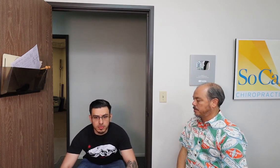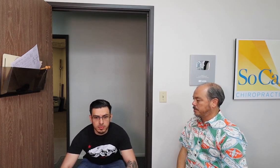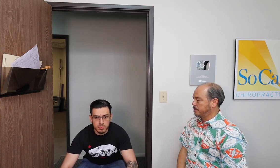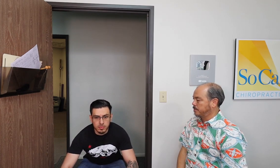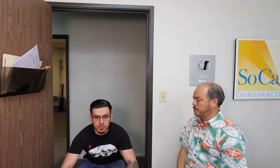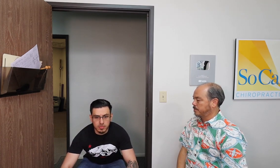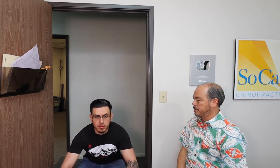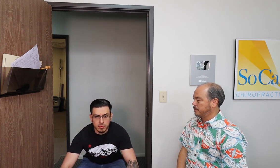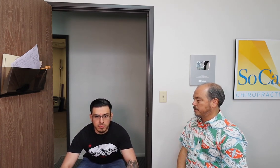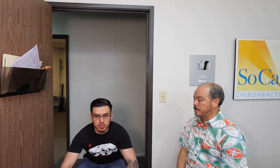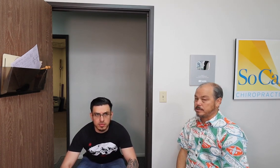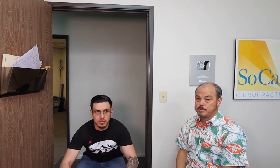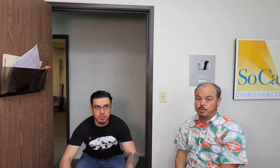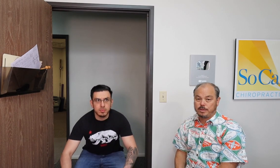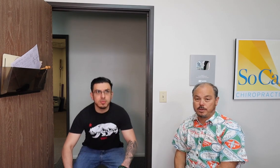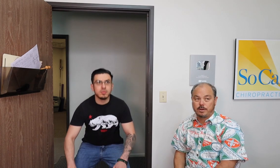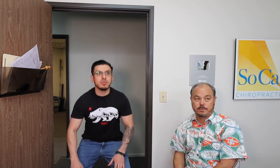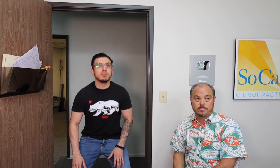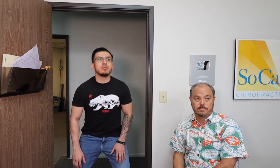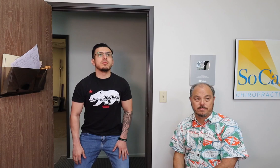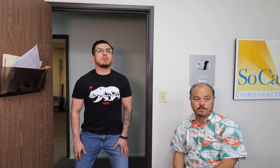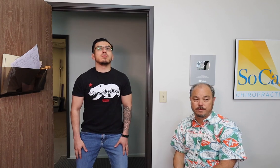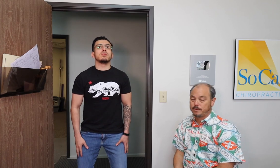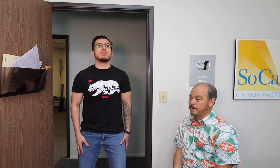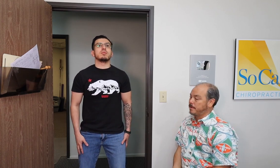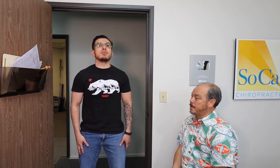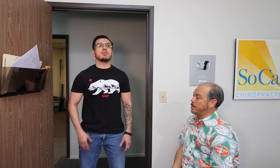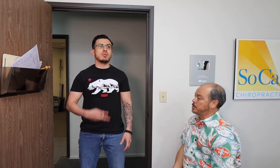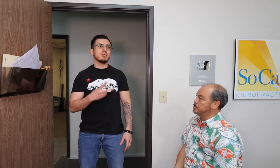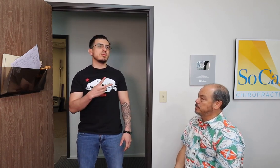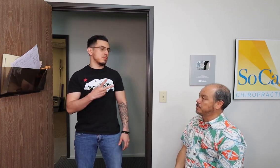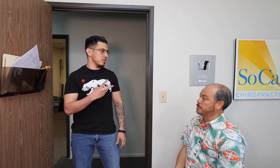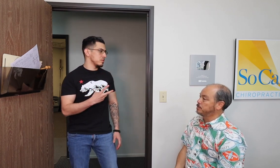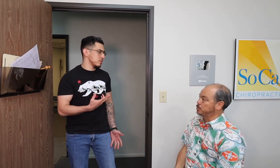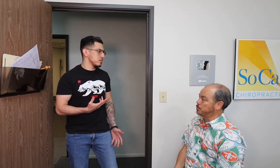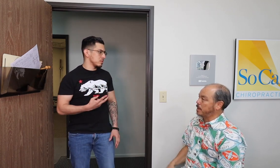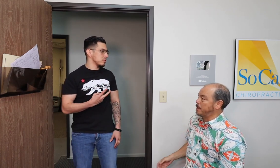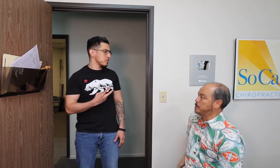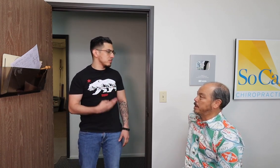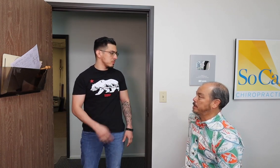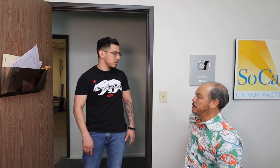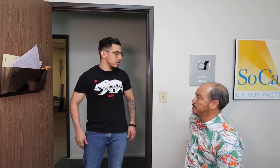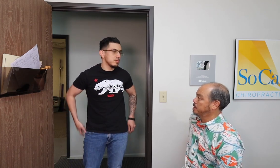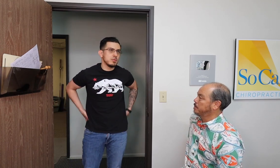See how much more you can go down? How much? Two. knees in the back.